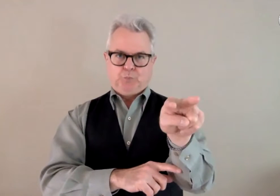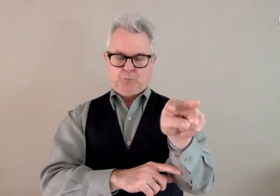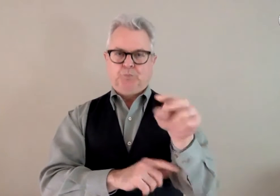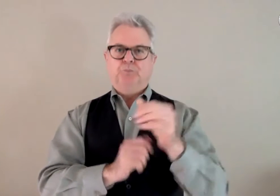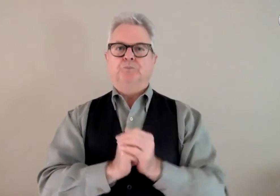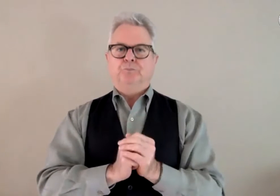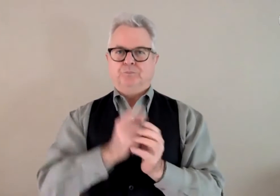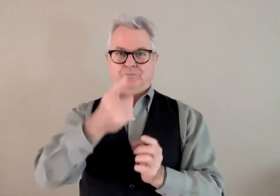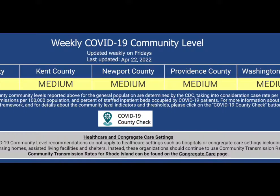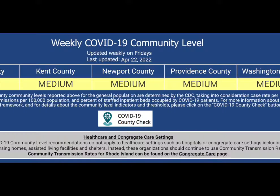2022.